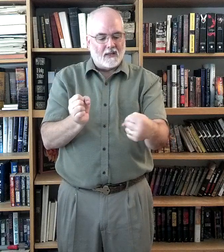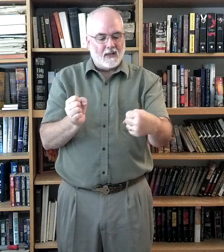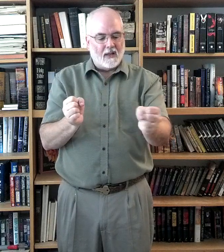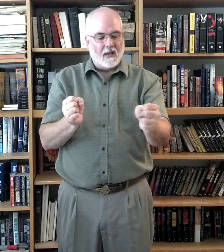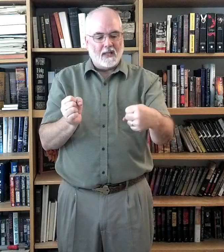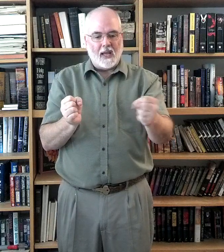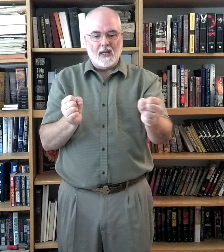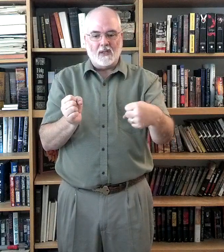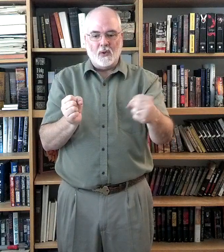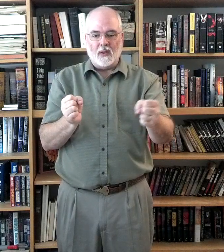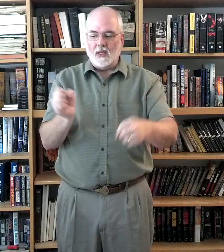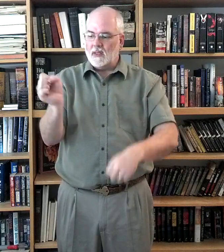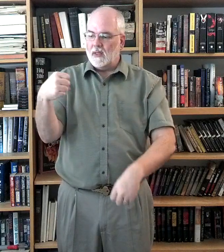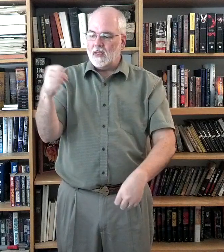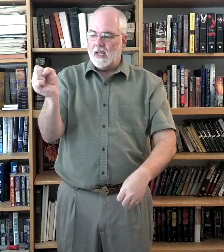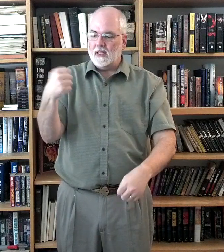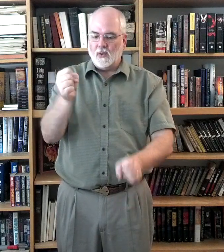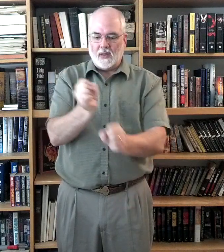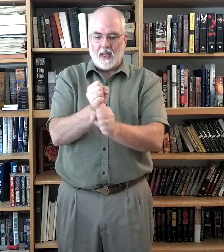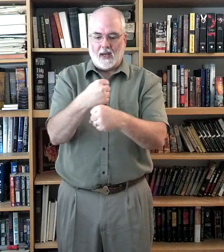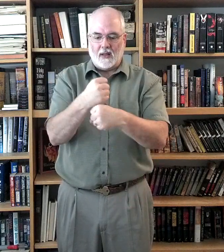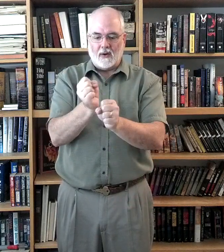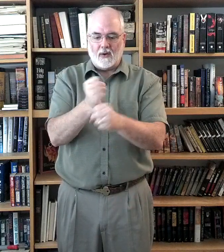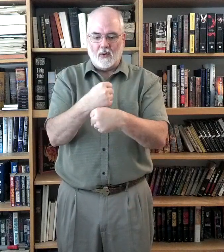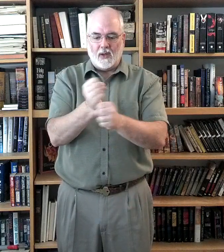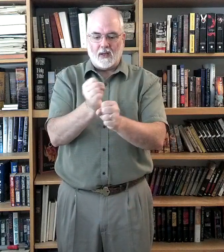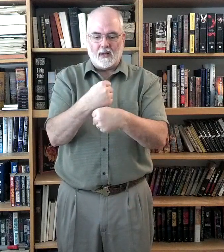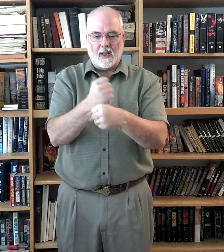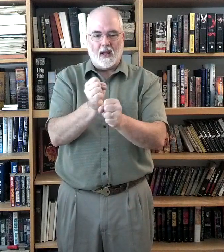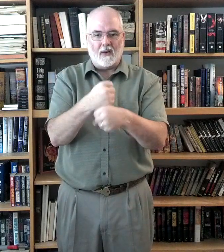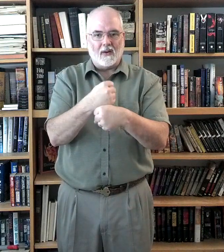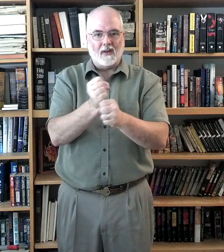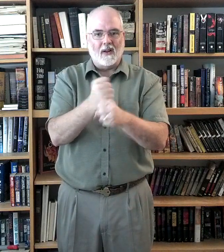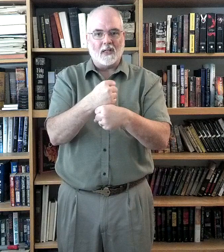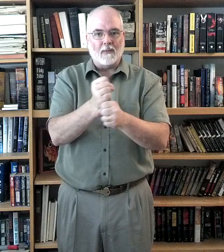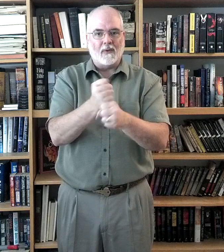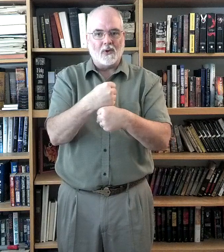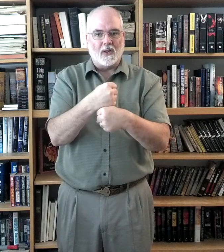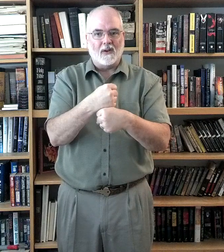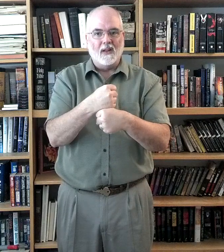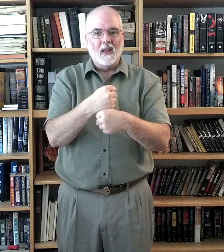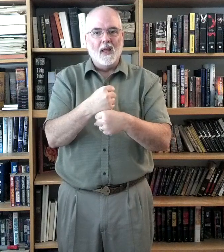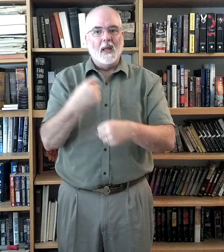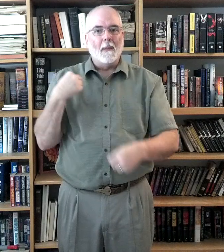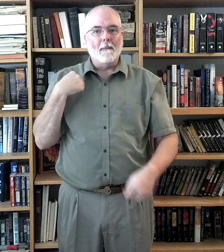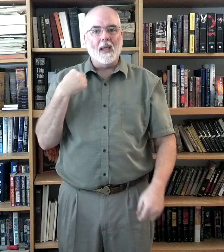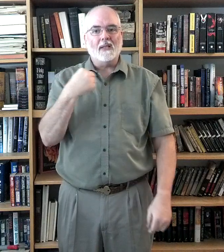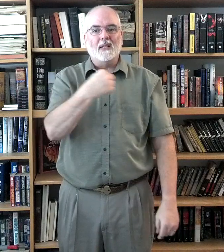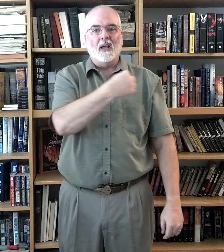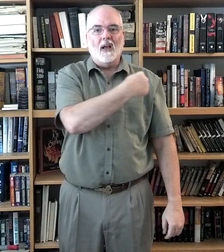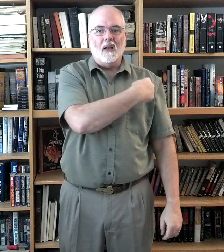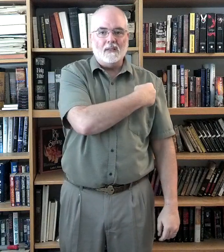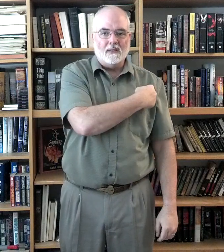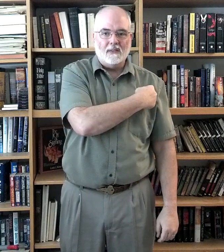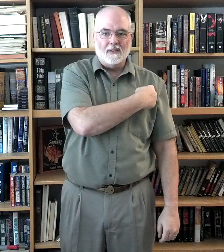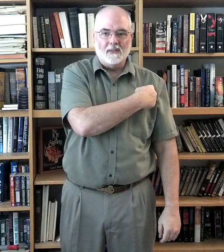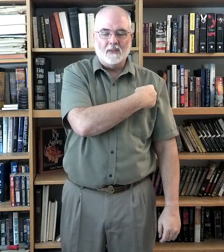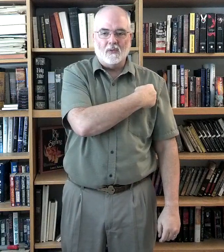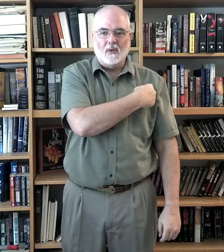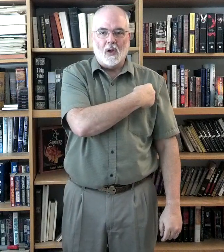This hand is doing this, this hand is doing that, and they're doing it together on top of each other. Makes us. You know, I